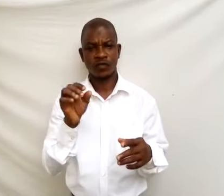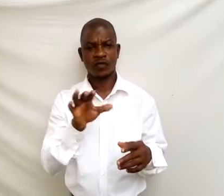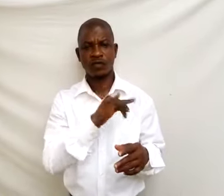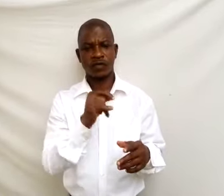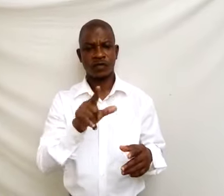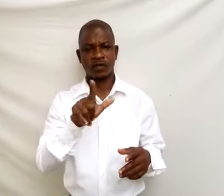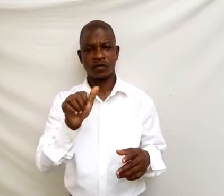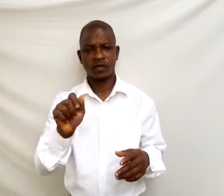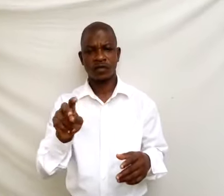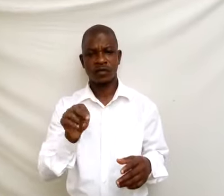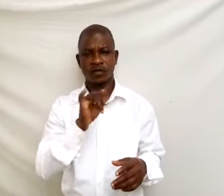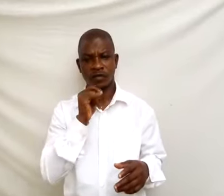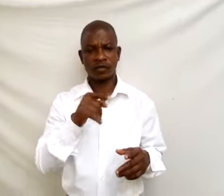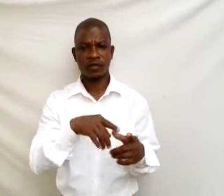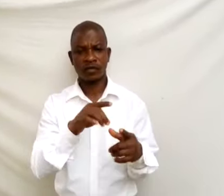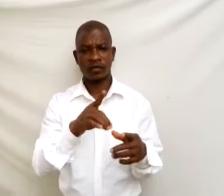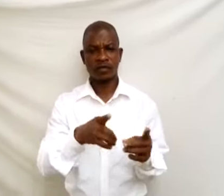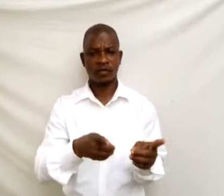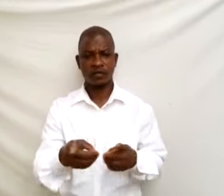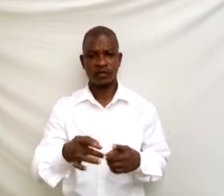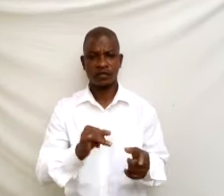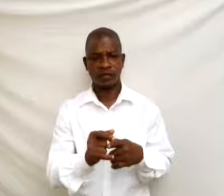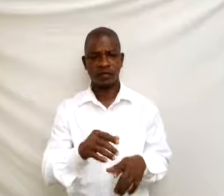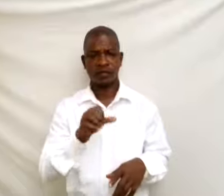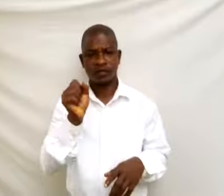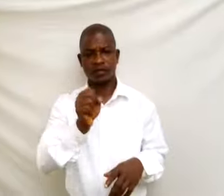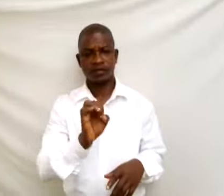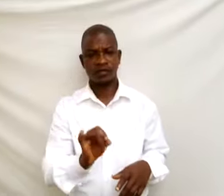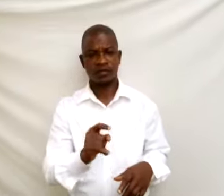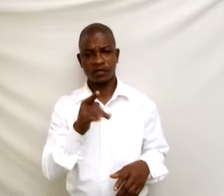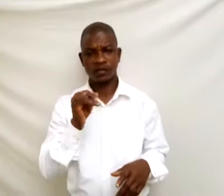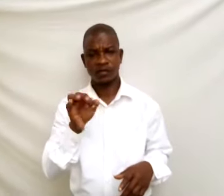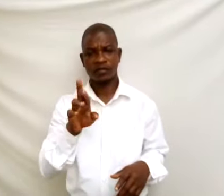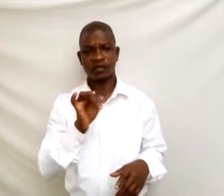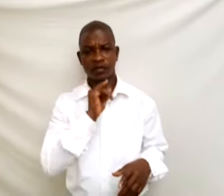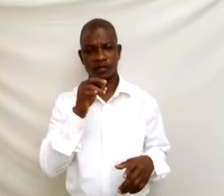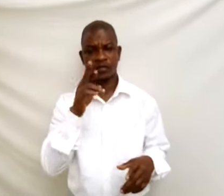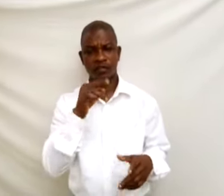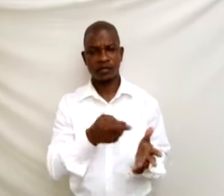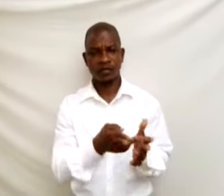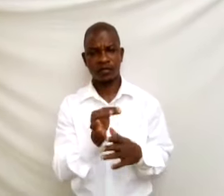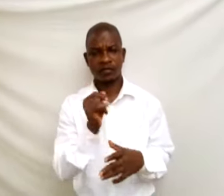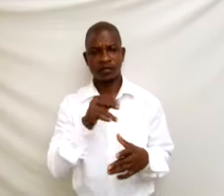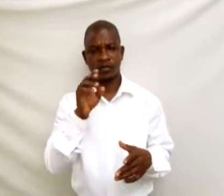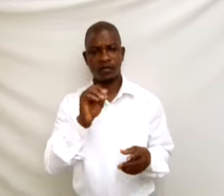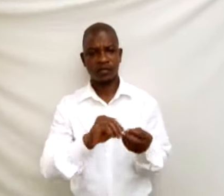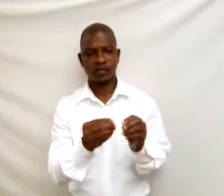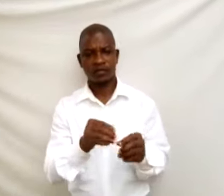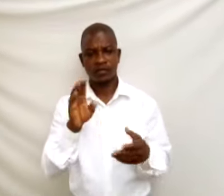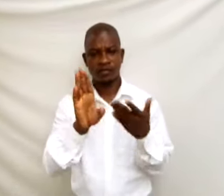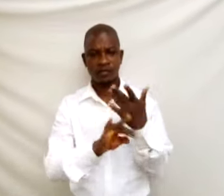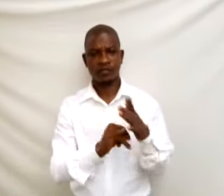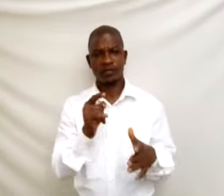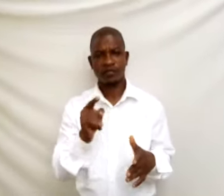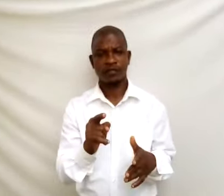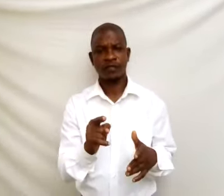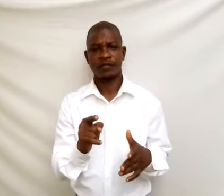are defined on the set R of ring numbers by A